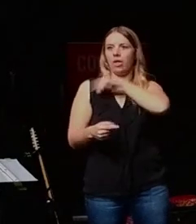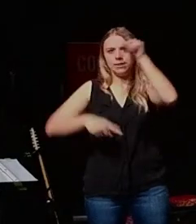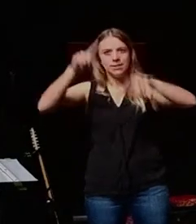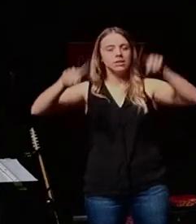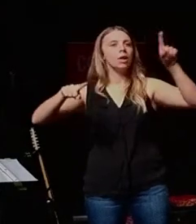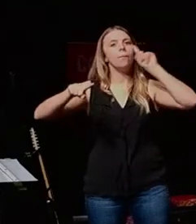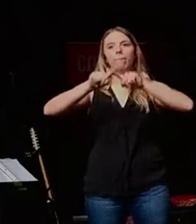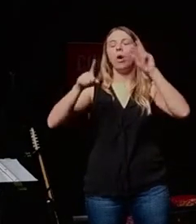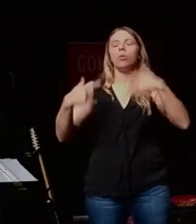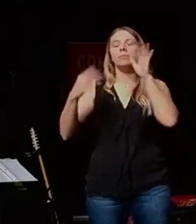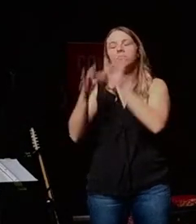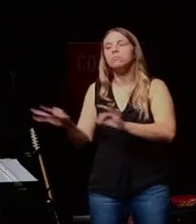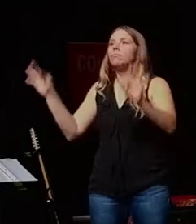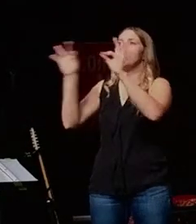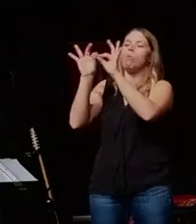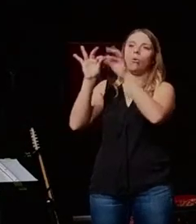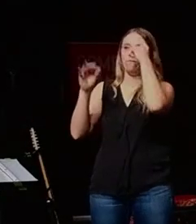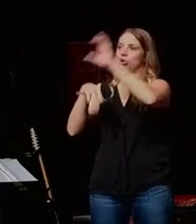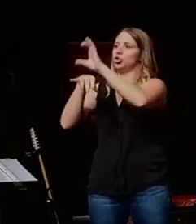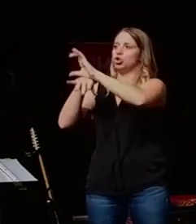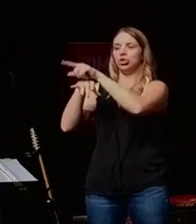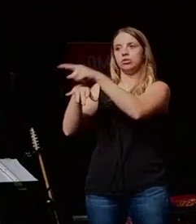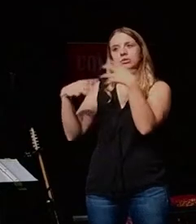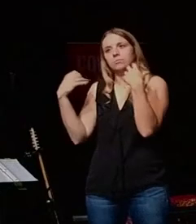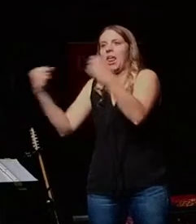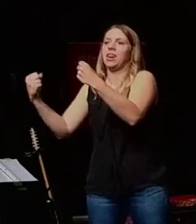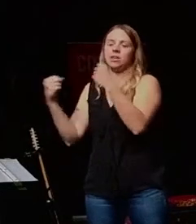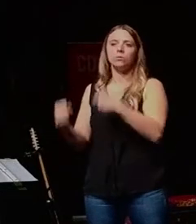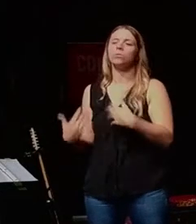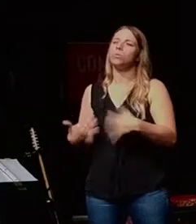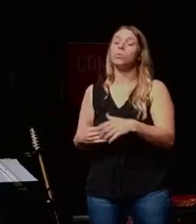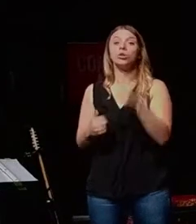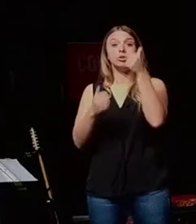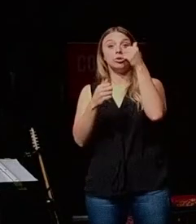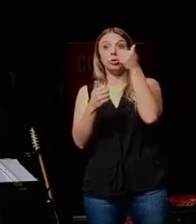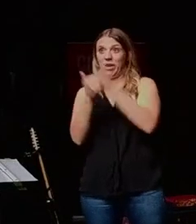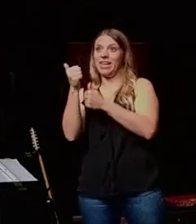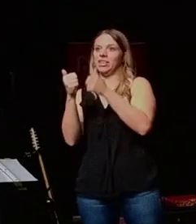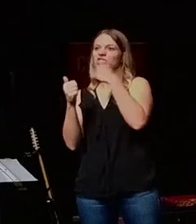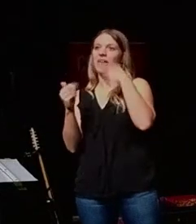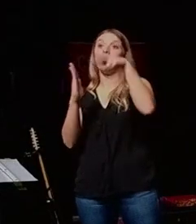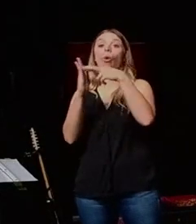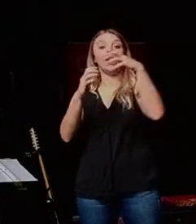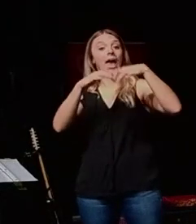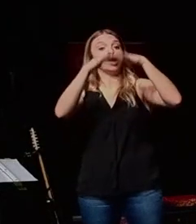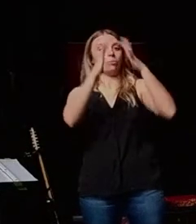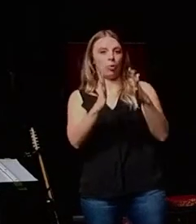vital for the health of the church. Isn't that amazing? So an entrepreneur has a role. An